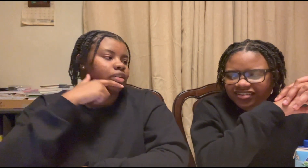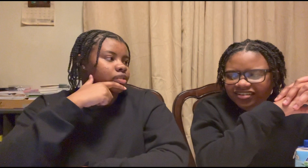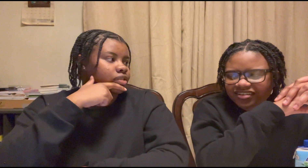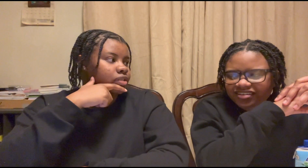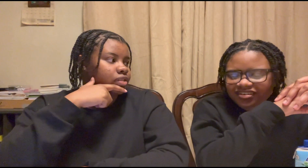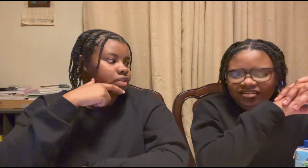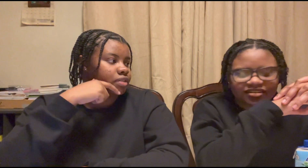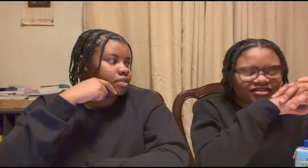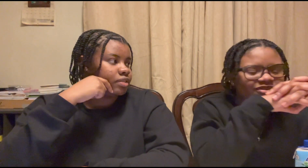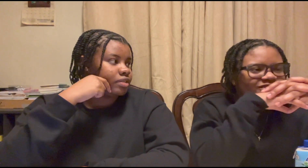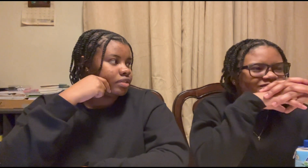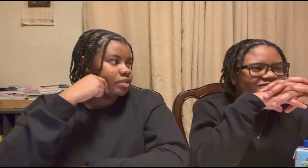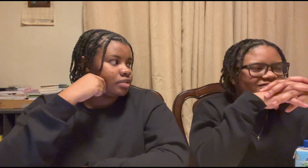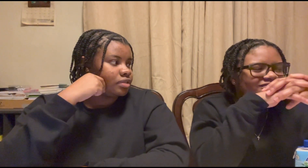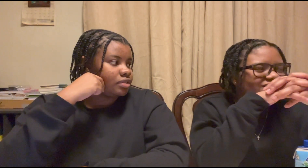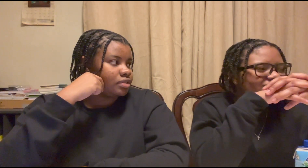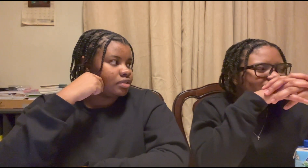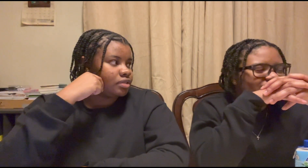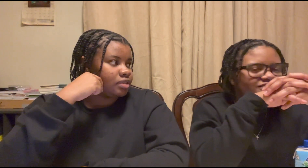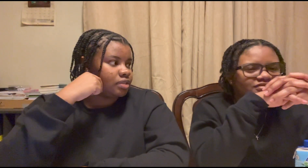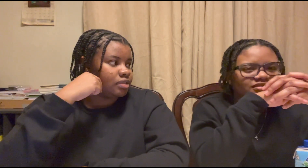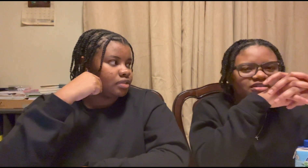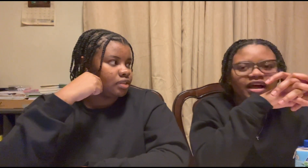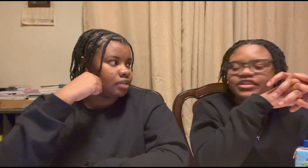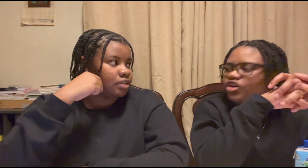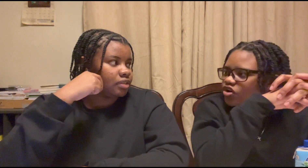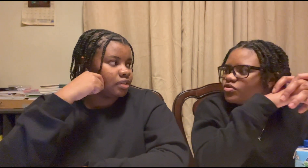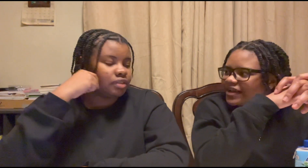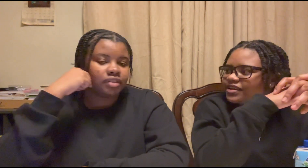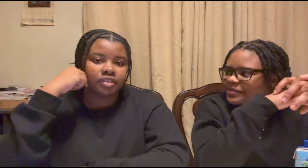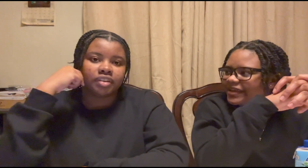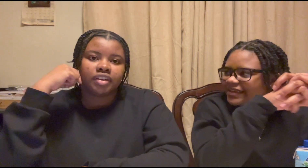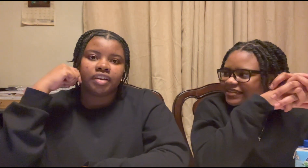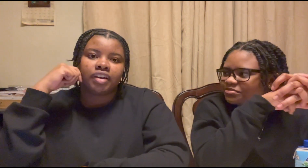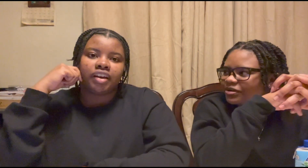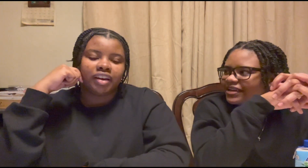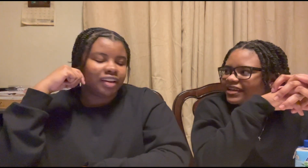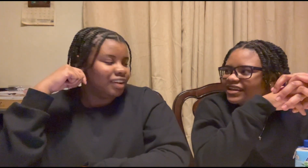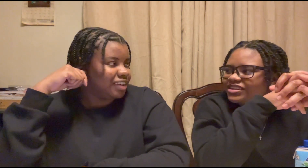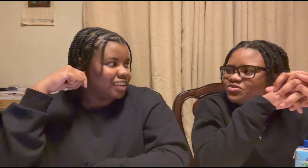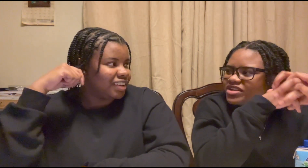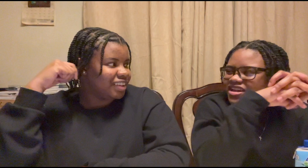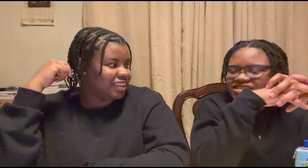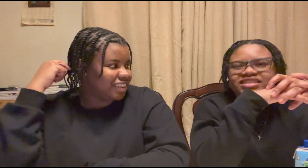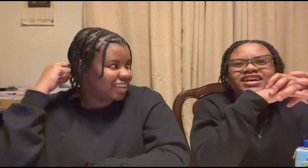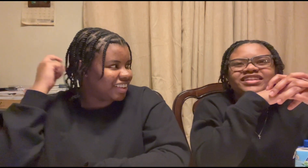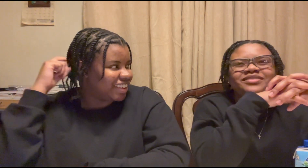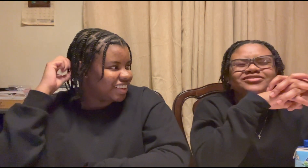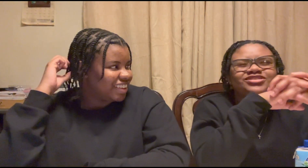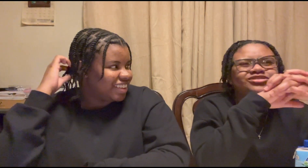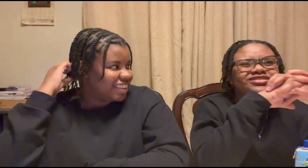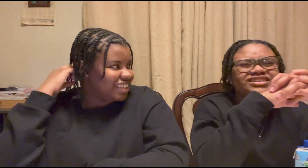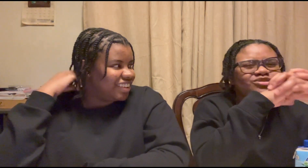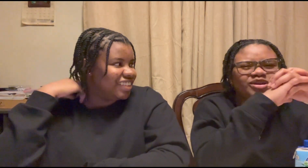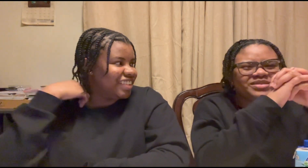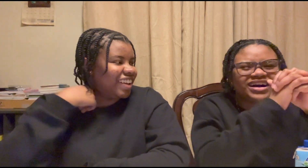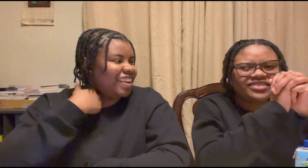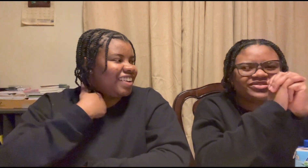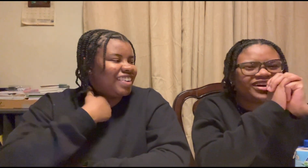oh she's i know who lma is but did we just say i need him just oh god